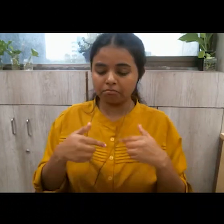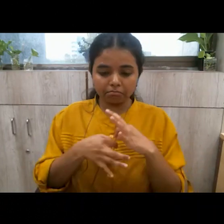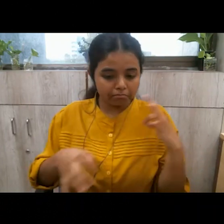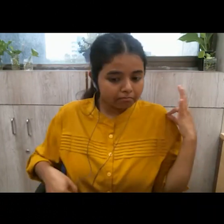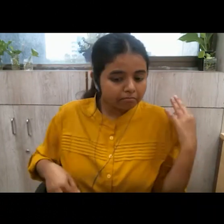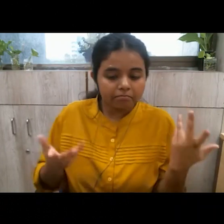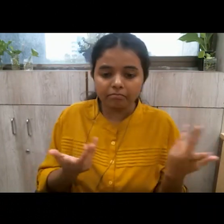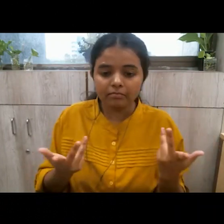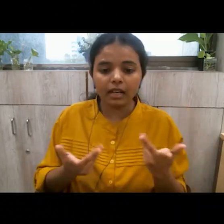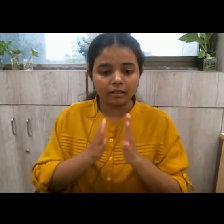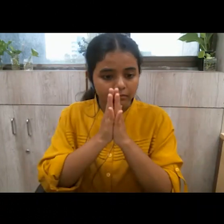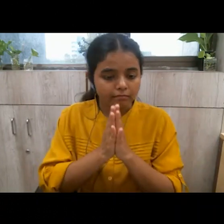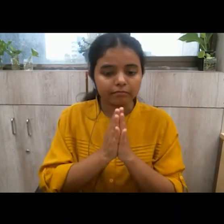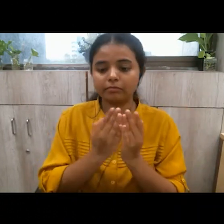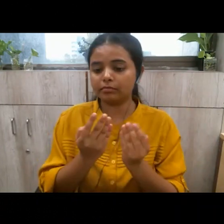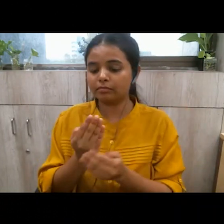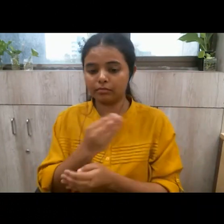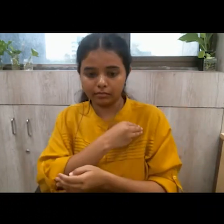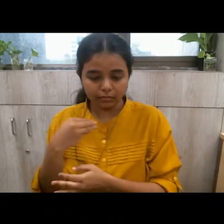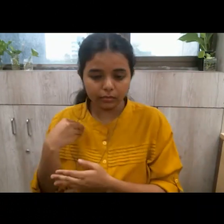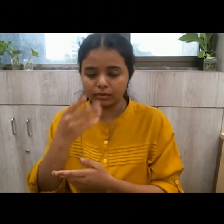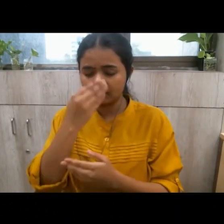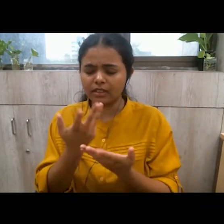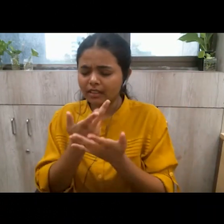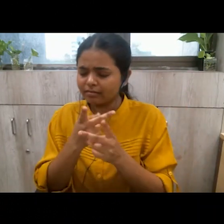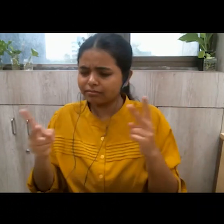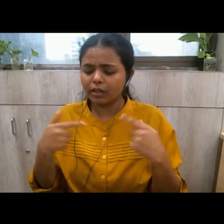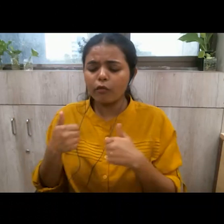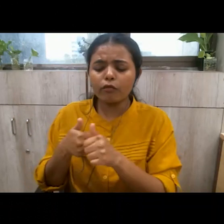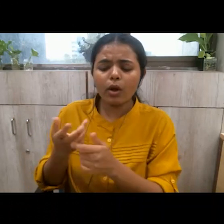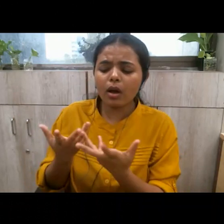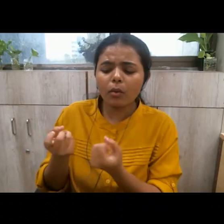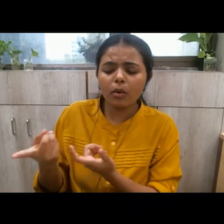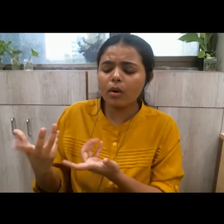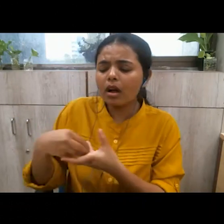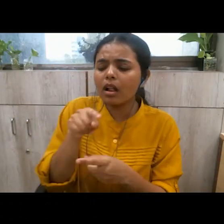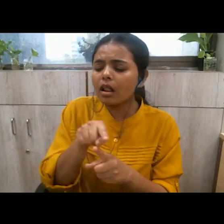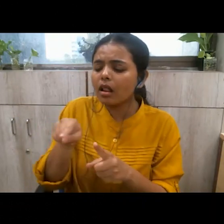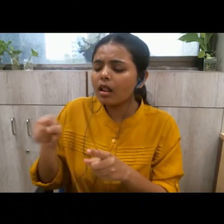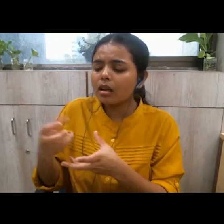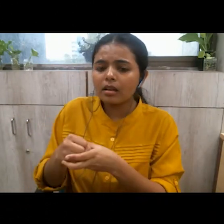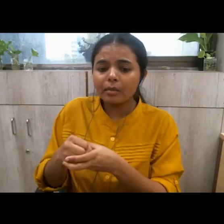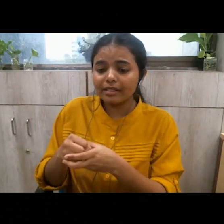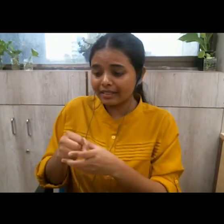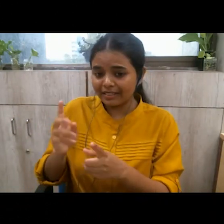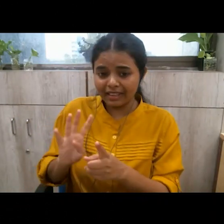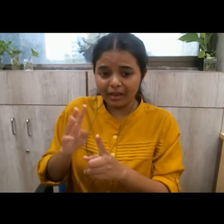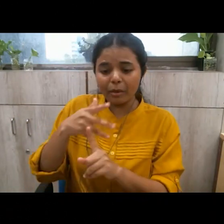the religion or the absence of one that i follow i will be identified by my sub-identities